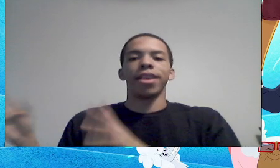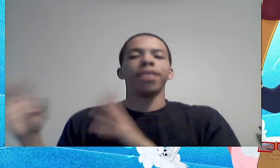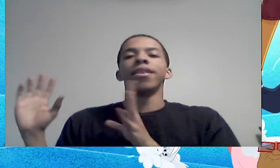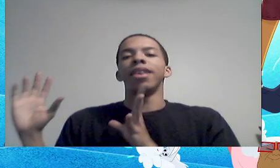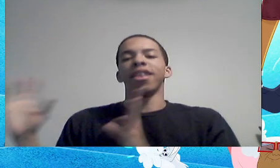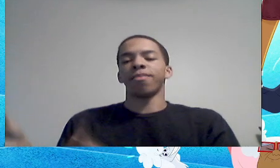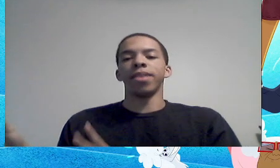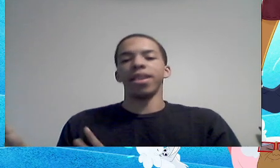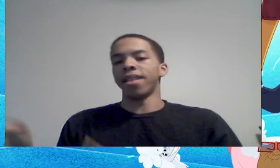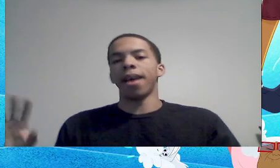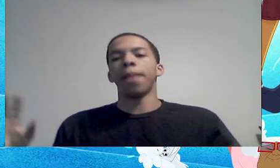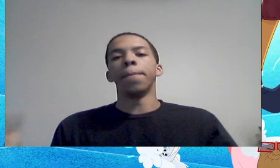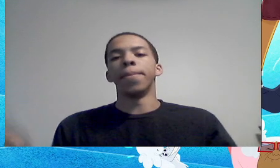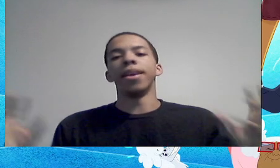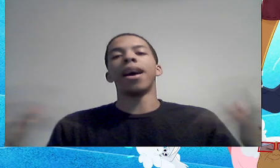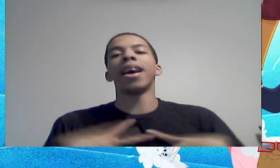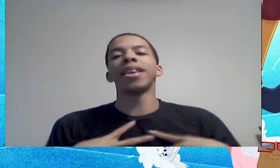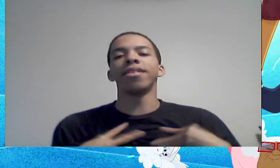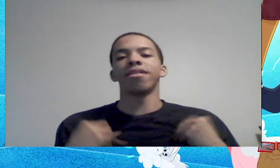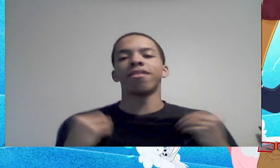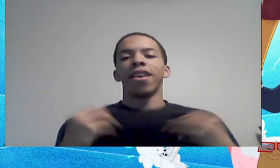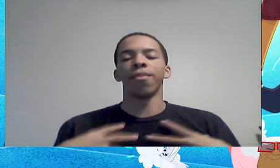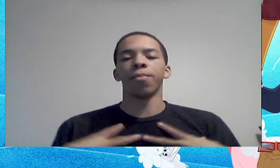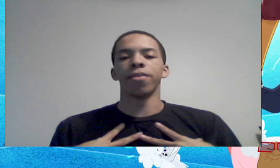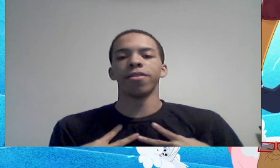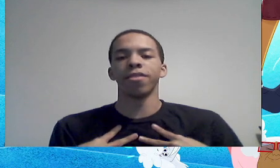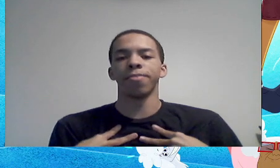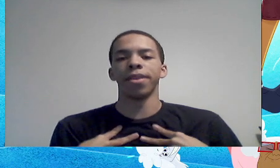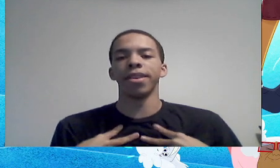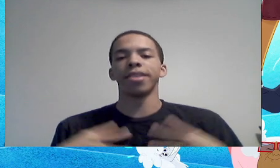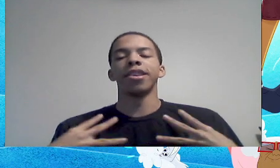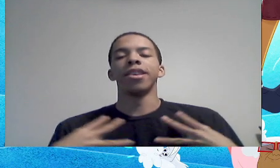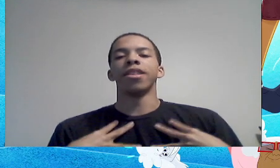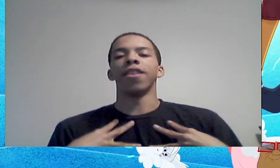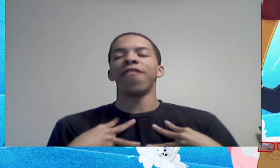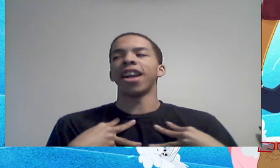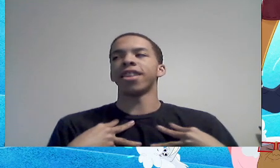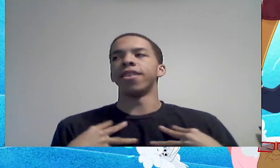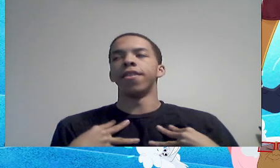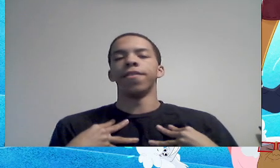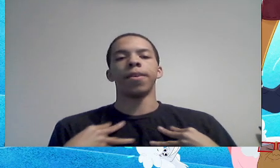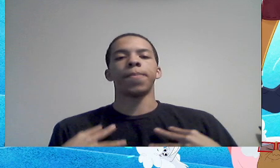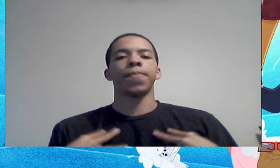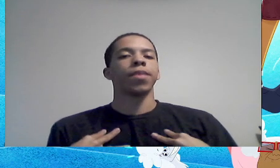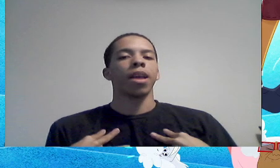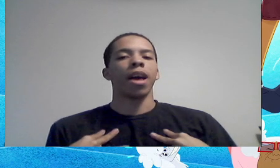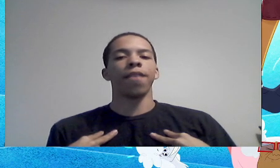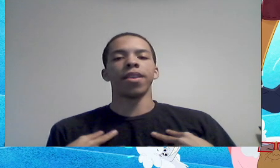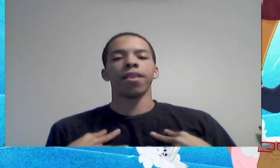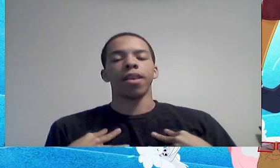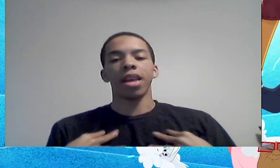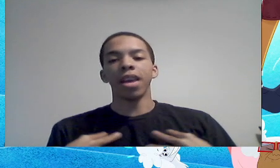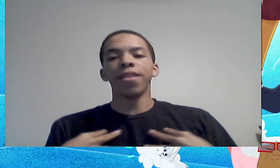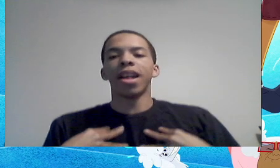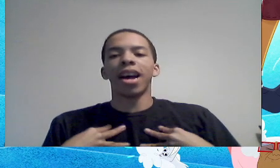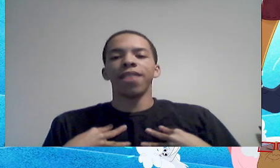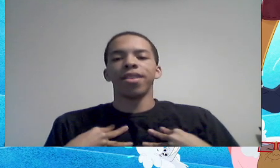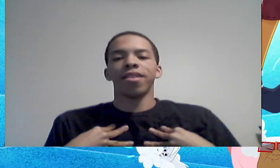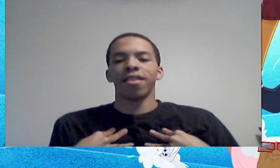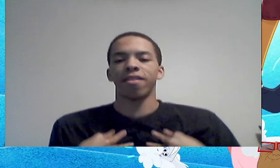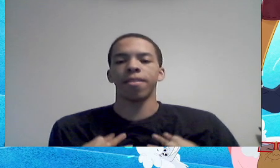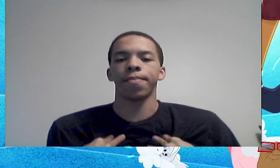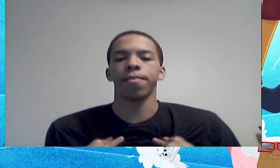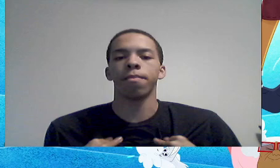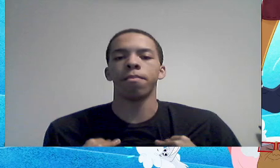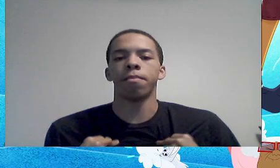already explained that, but I can just say from personal experience, the fact of having even, not